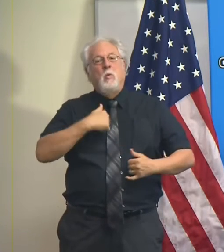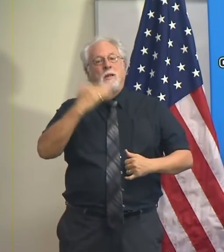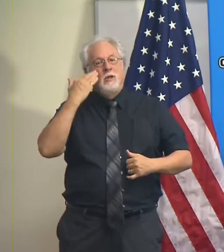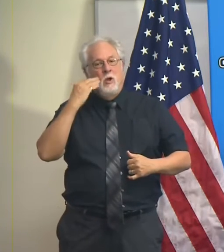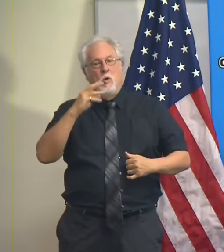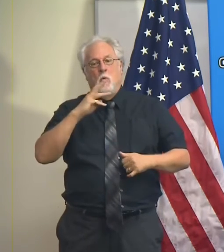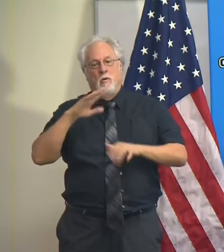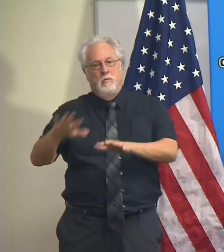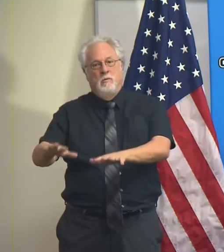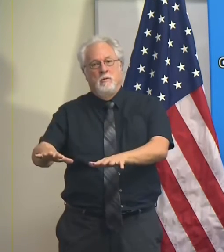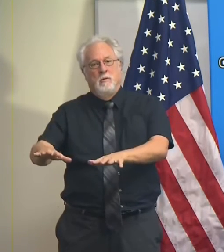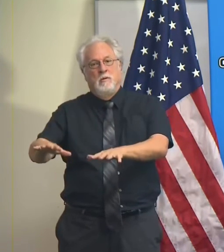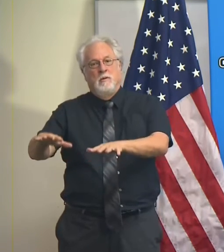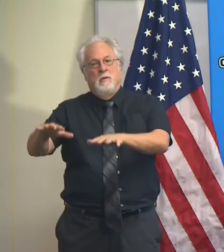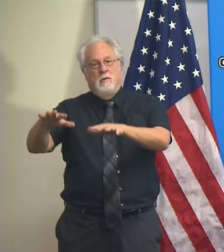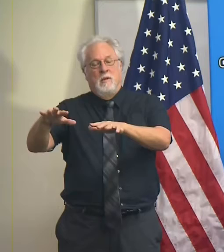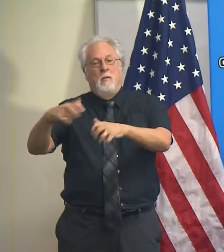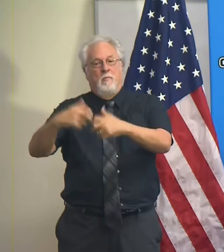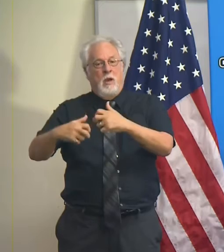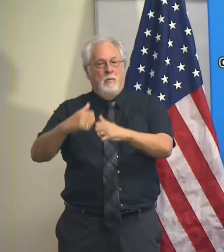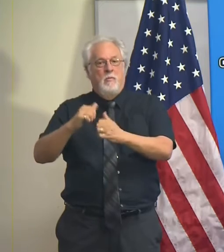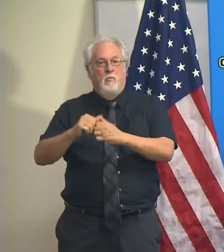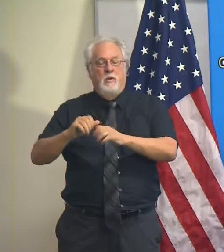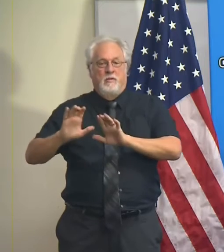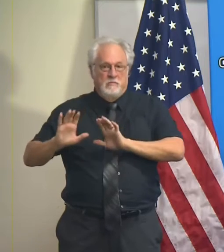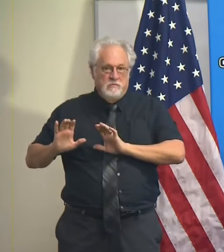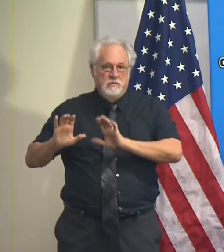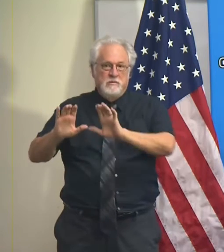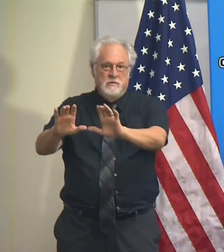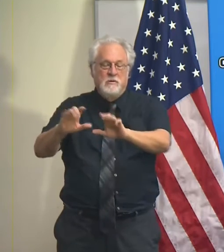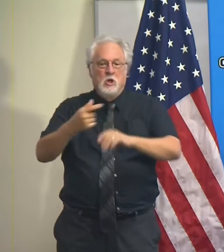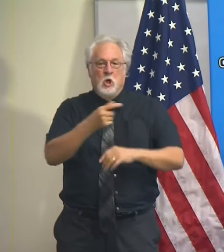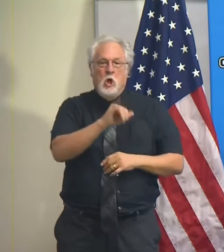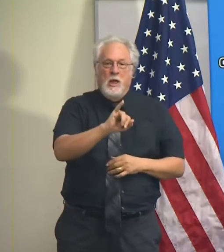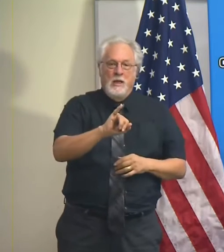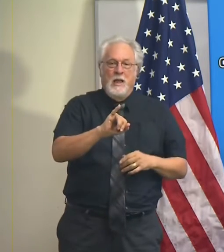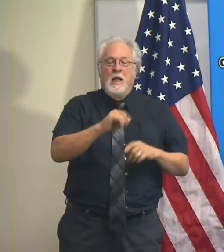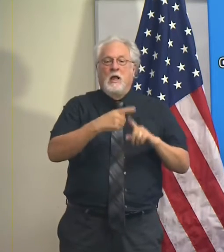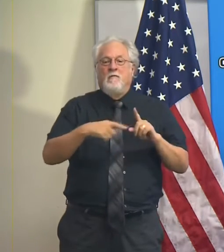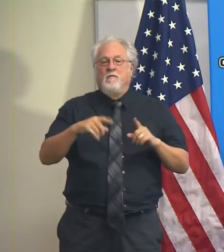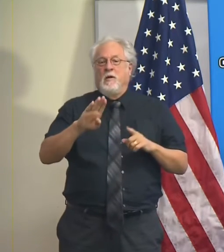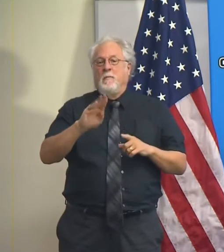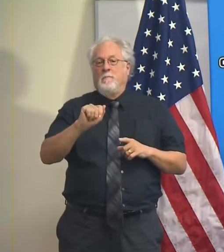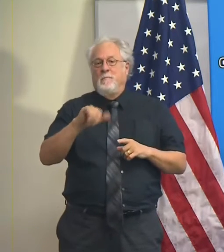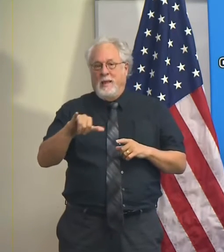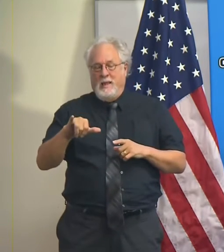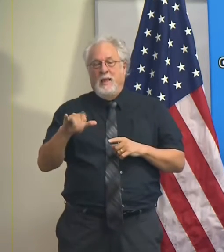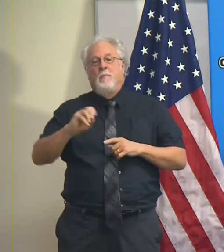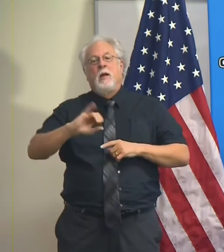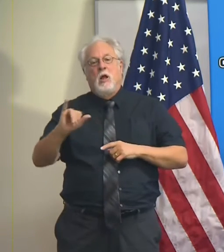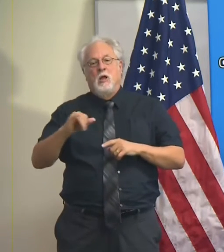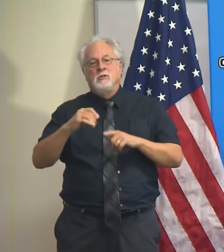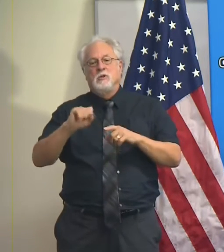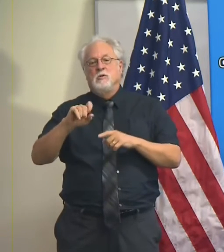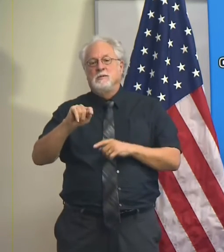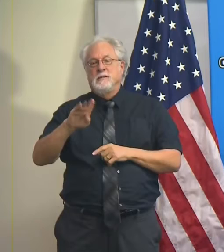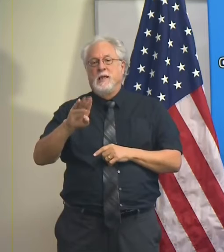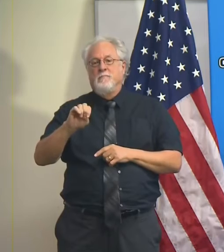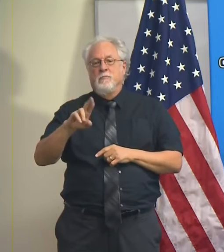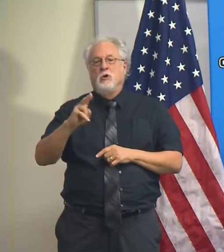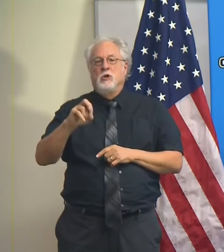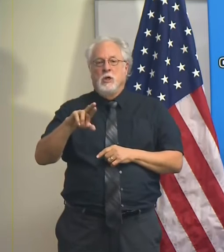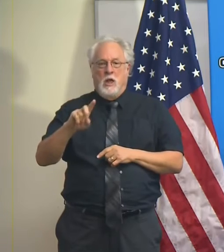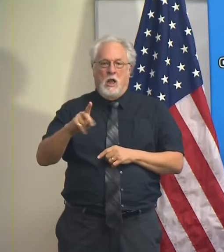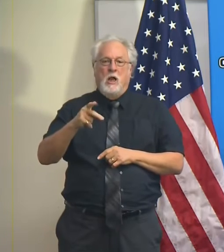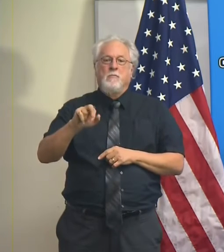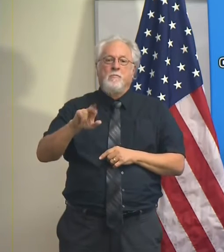water for example is a problem with storm surge in Grand Isle coming from the Bayside but also in St. Bernard Parish and a